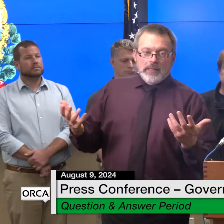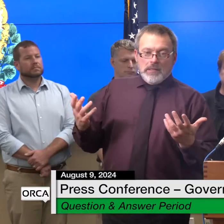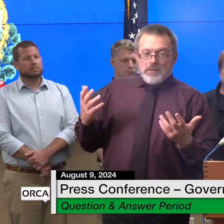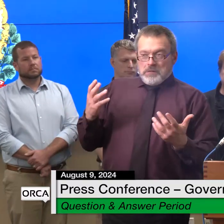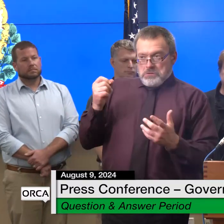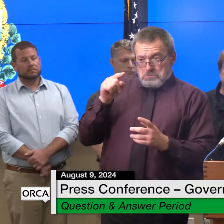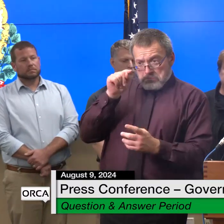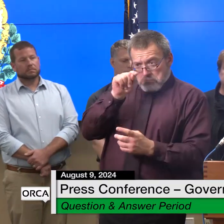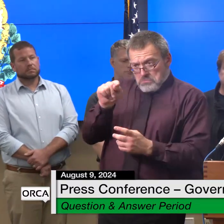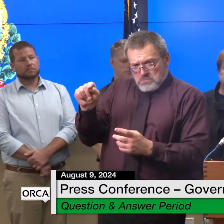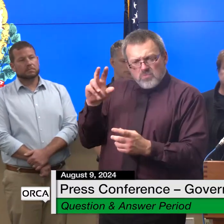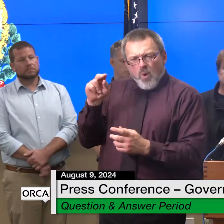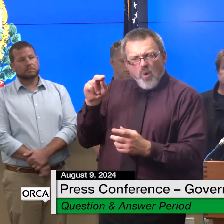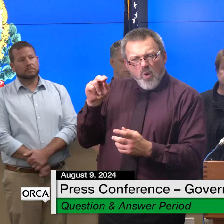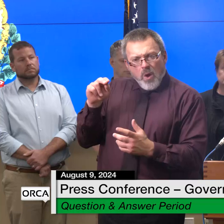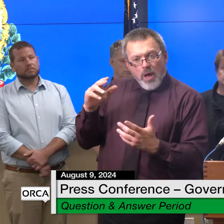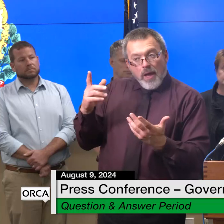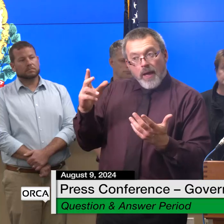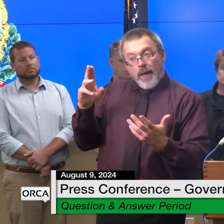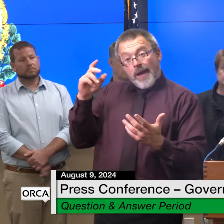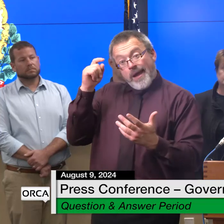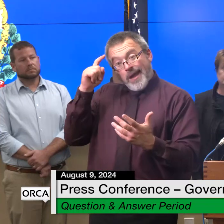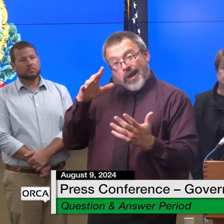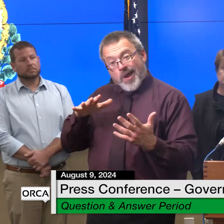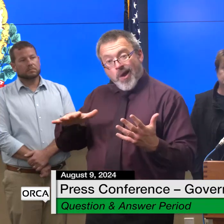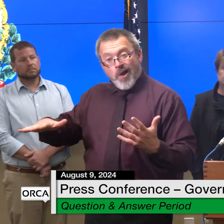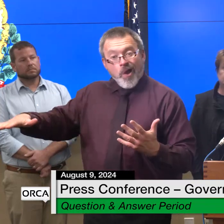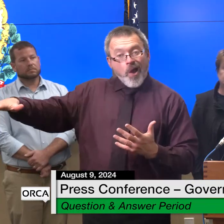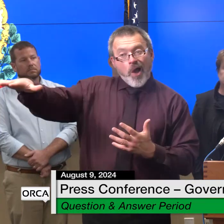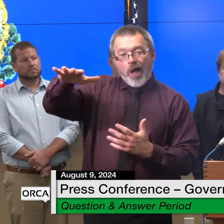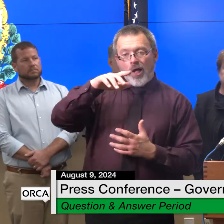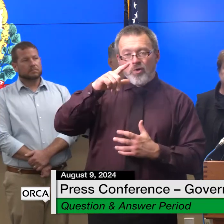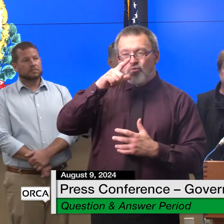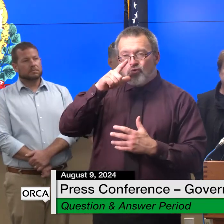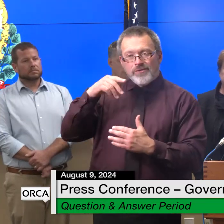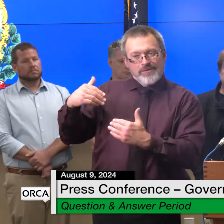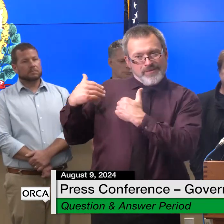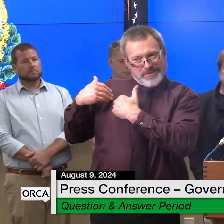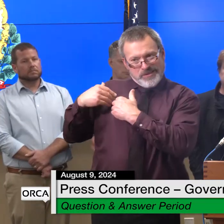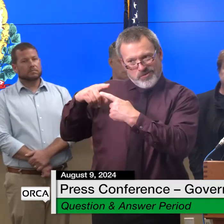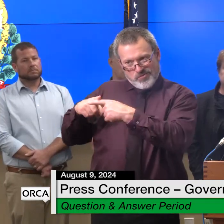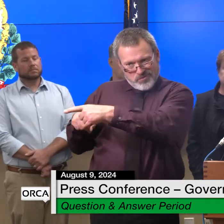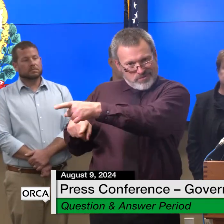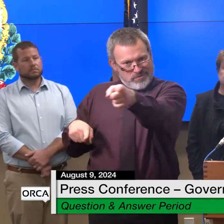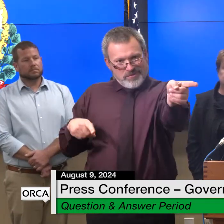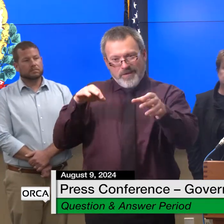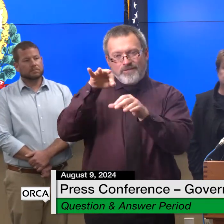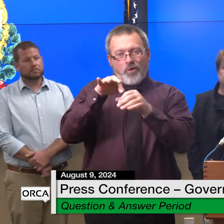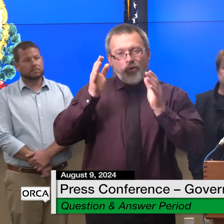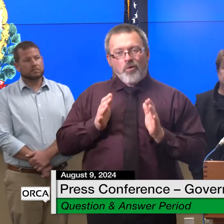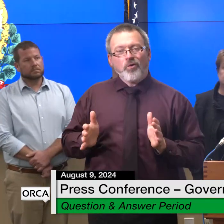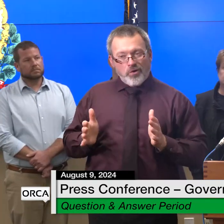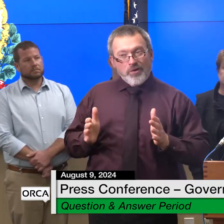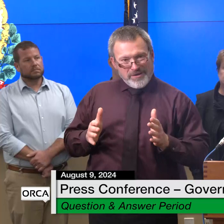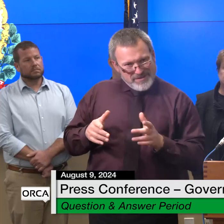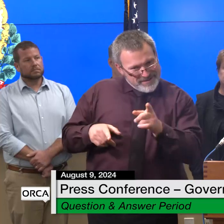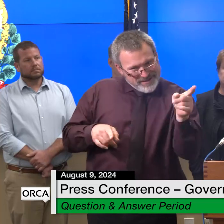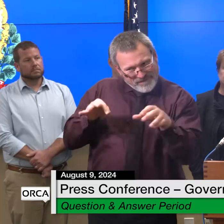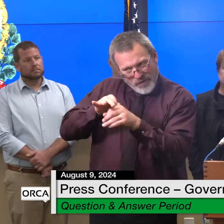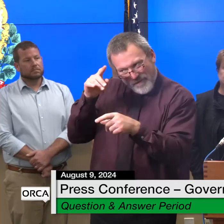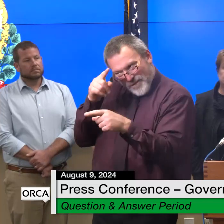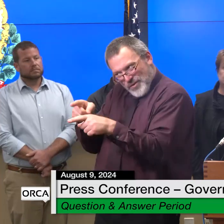um you're only accountable to the the people those who voted for you um